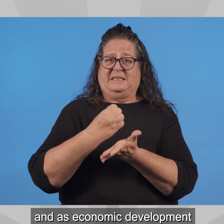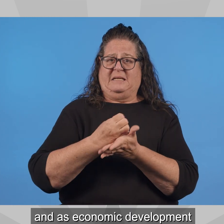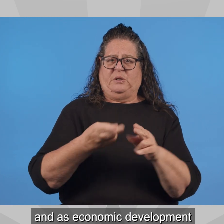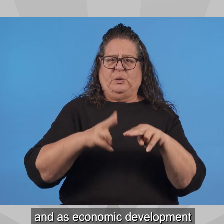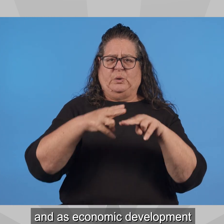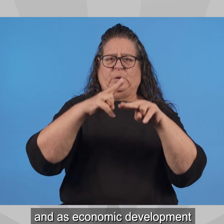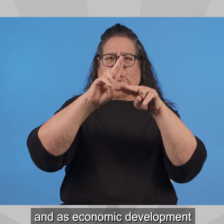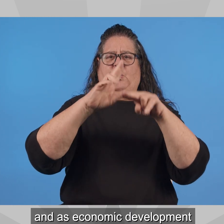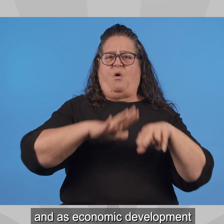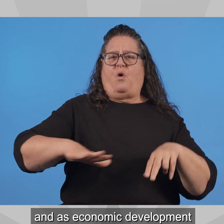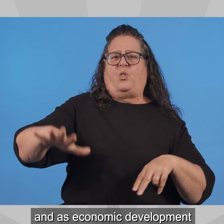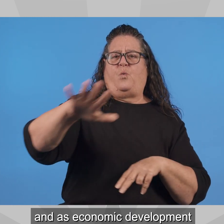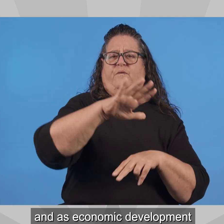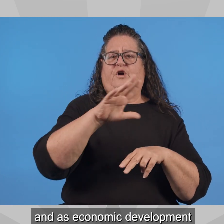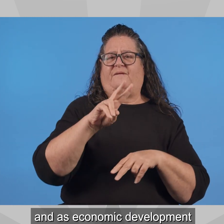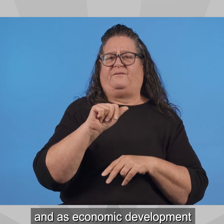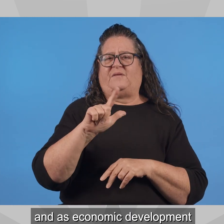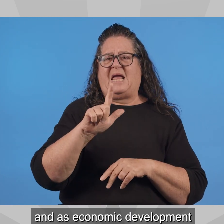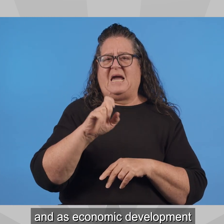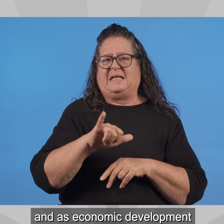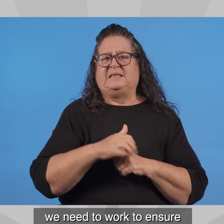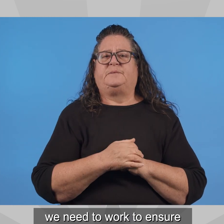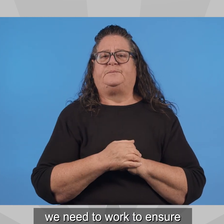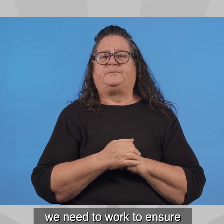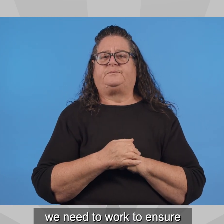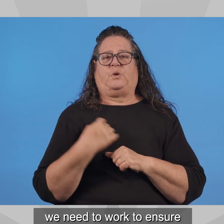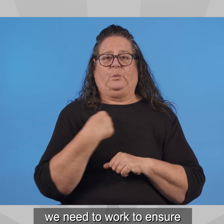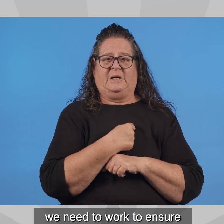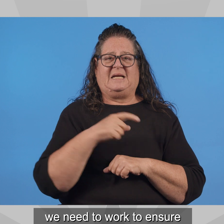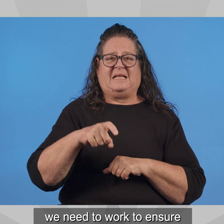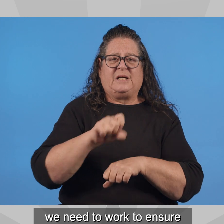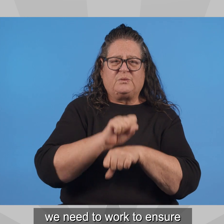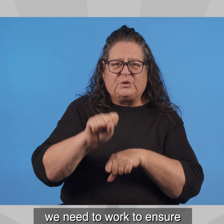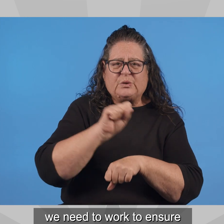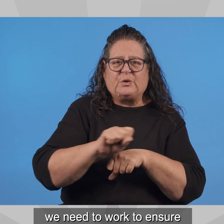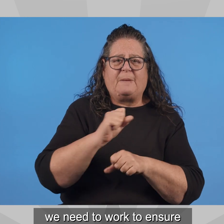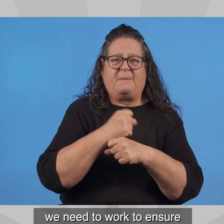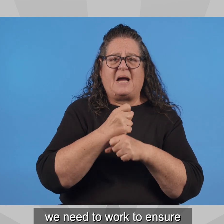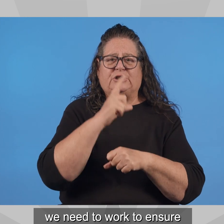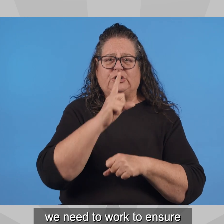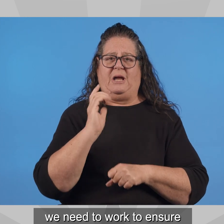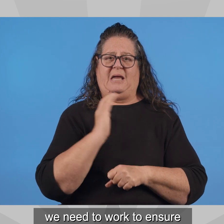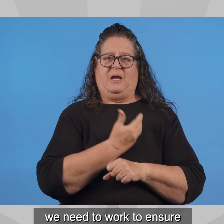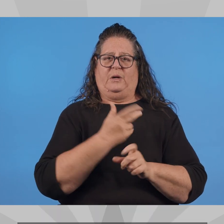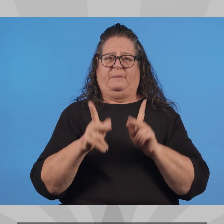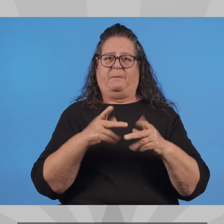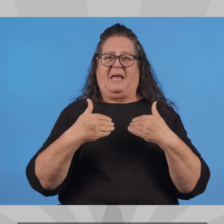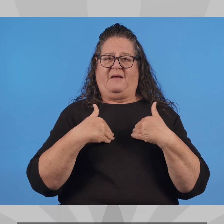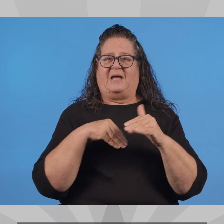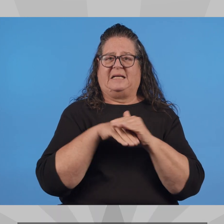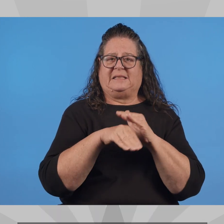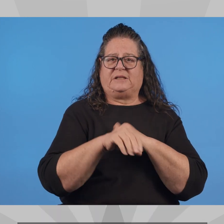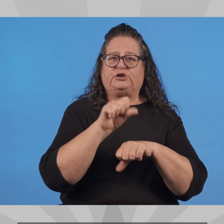economic development increases across the valley. We need to work to ensure our people are having access to